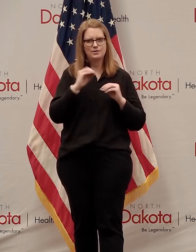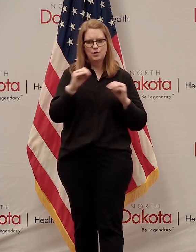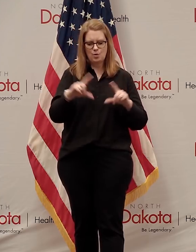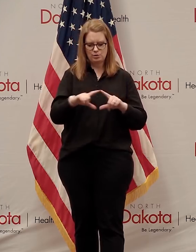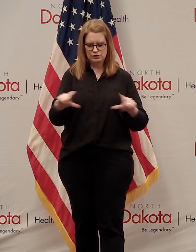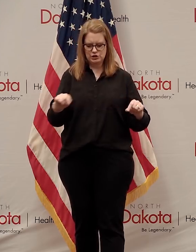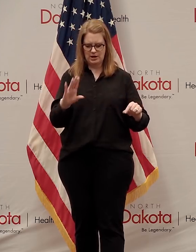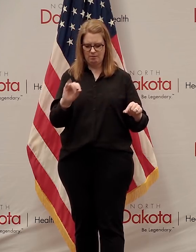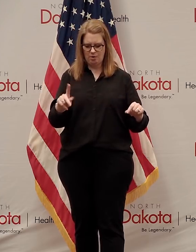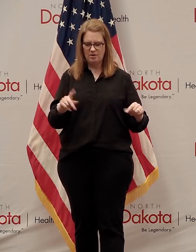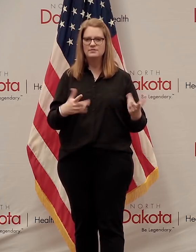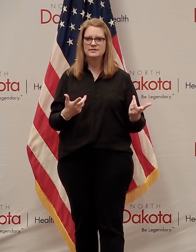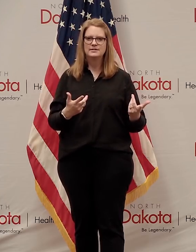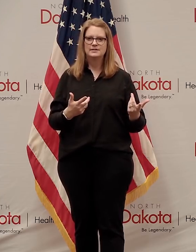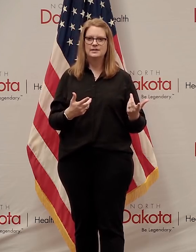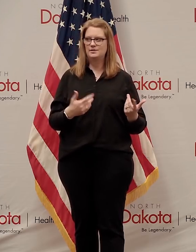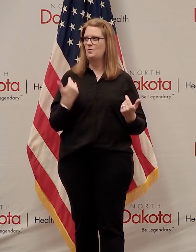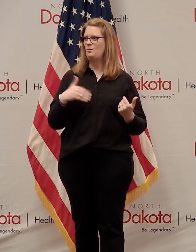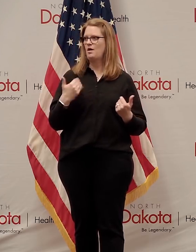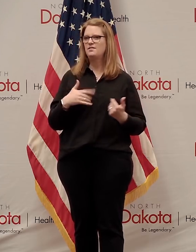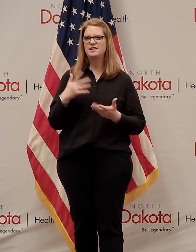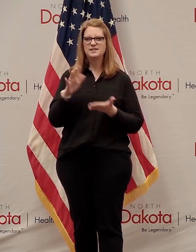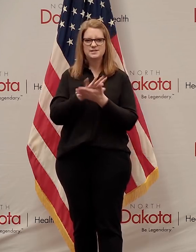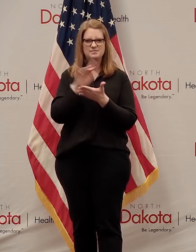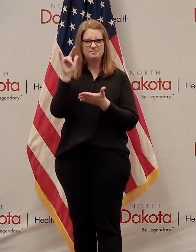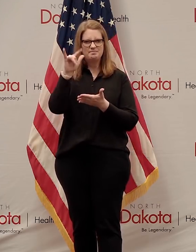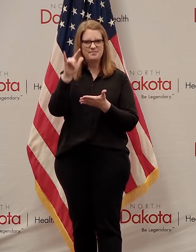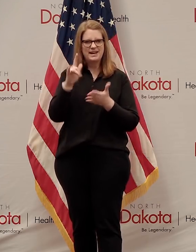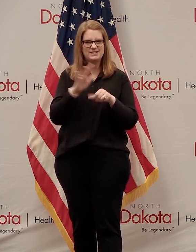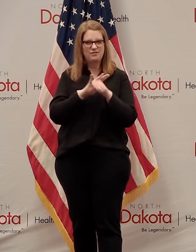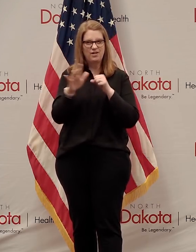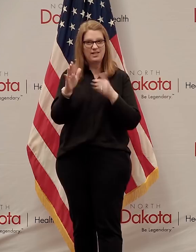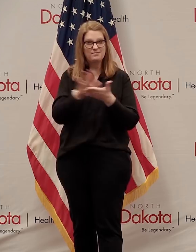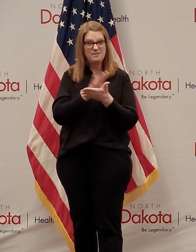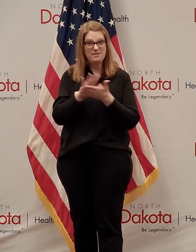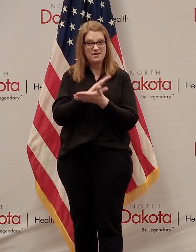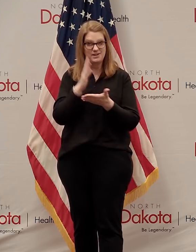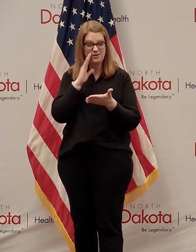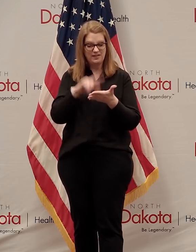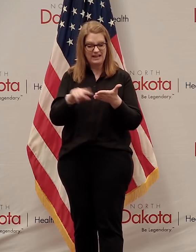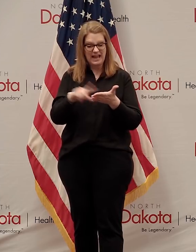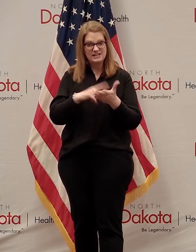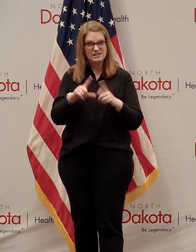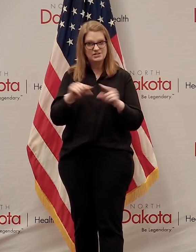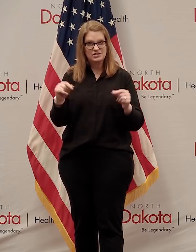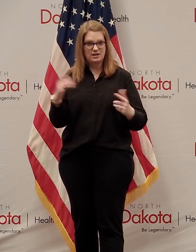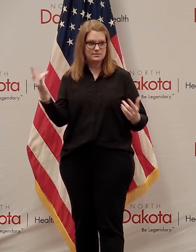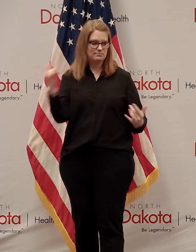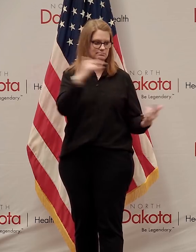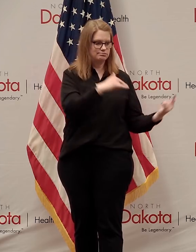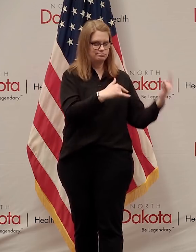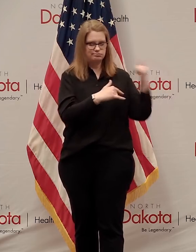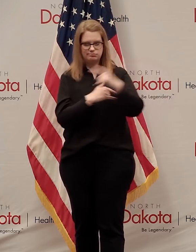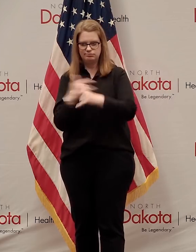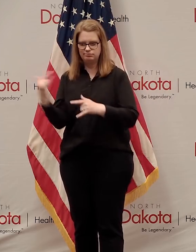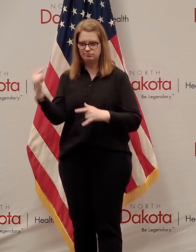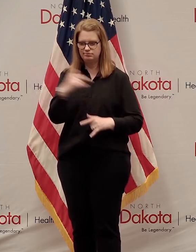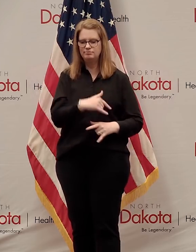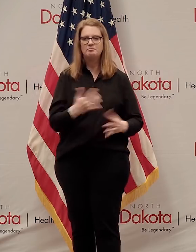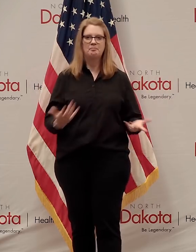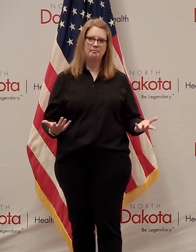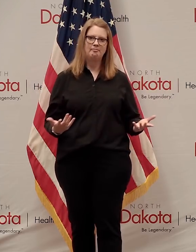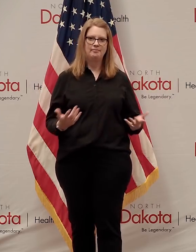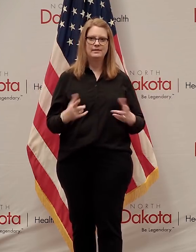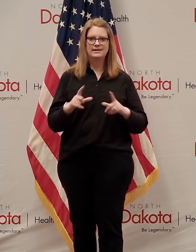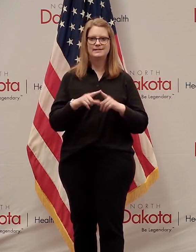incredible thing that there would be planes full of paper flying around. But that's the way the system used to work. So as we, quote, get the checks out, I'm